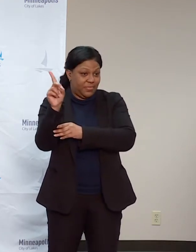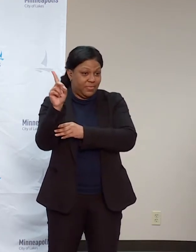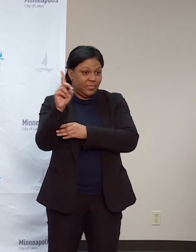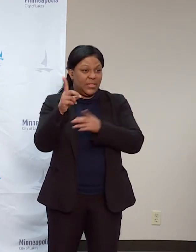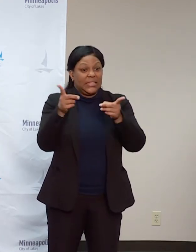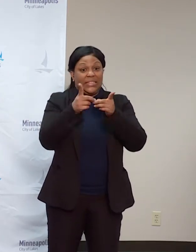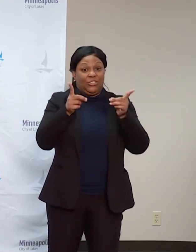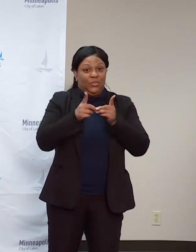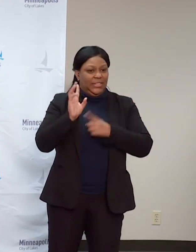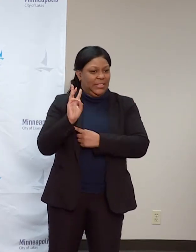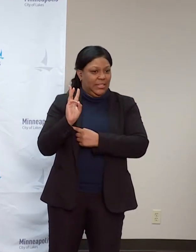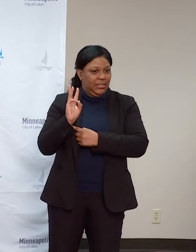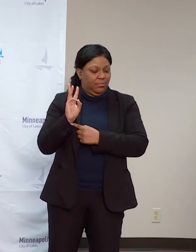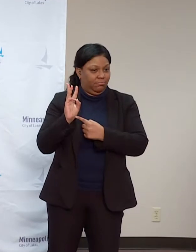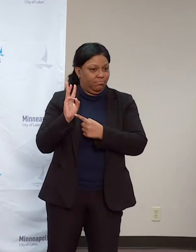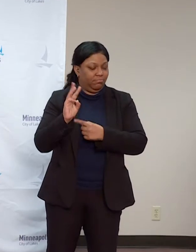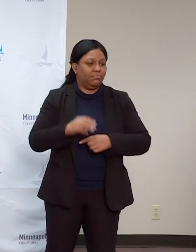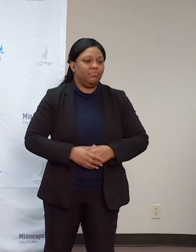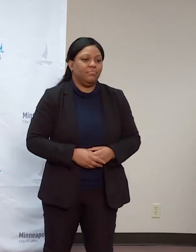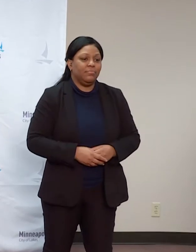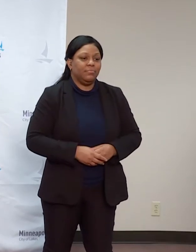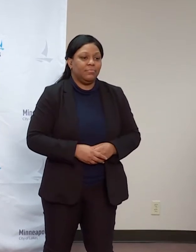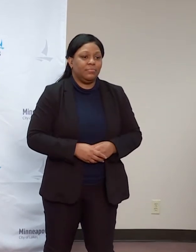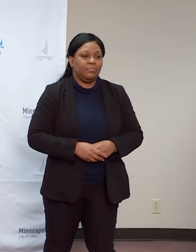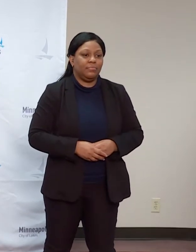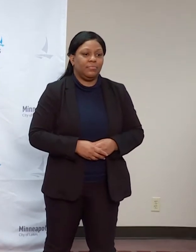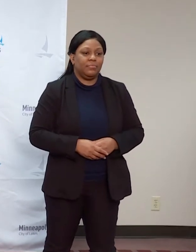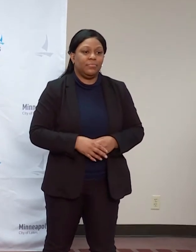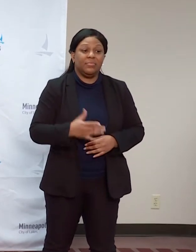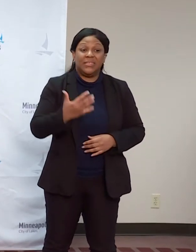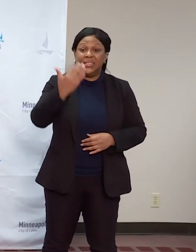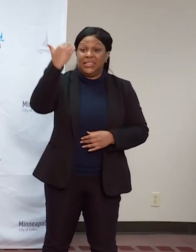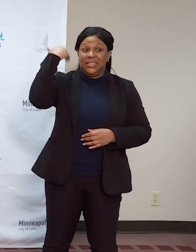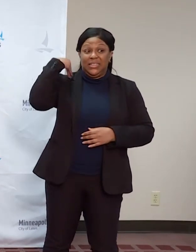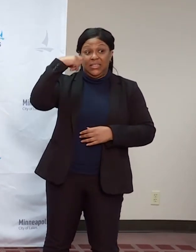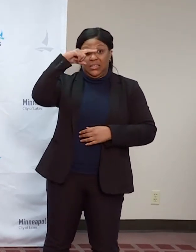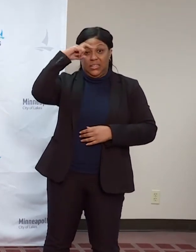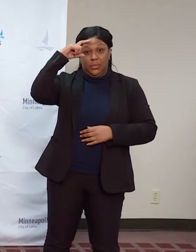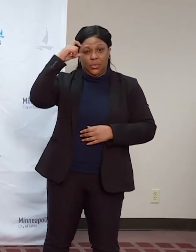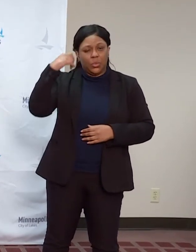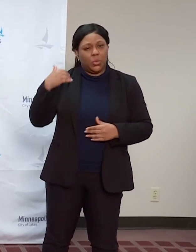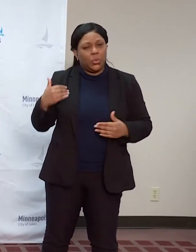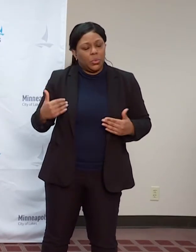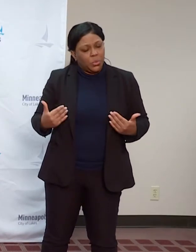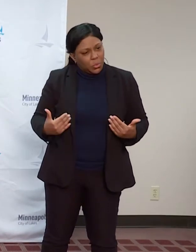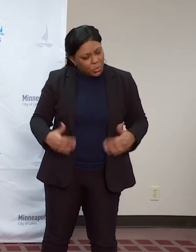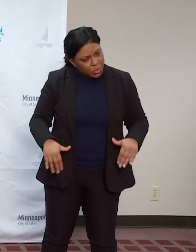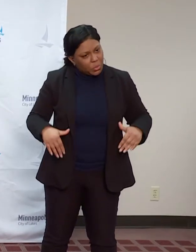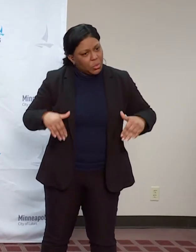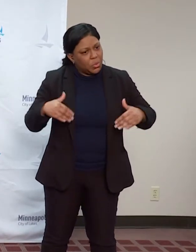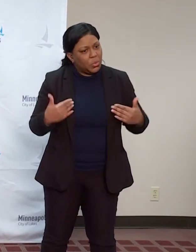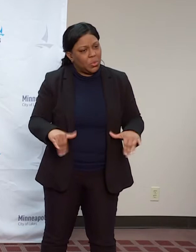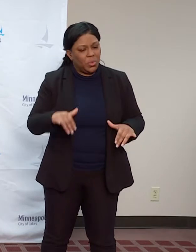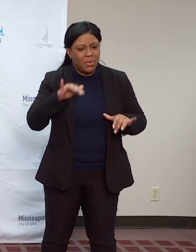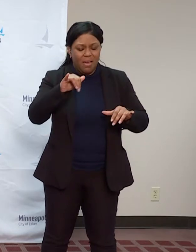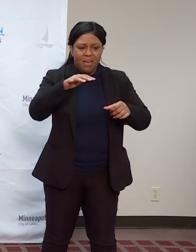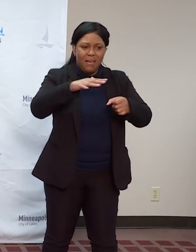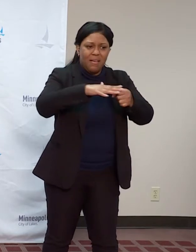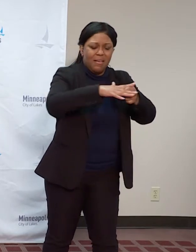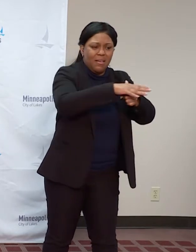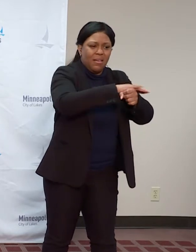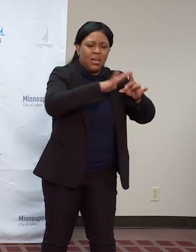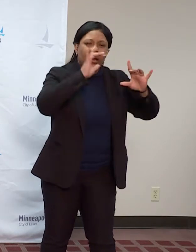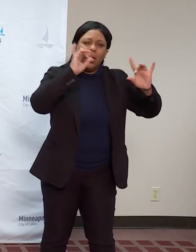Last summer, Minneapolis was the center of international tragedy, the which challenged everyone in the city,